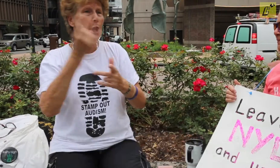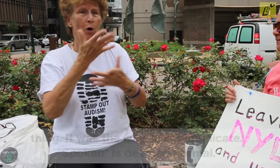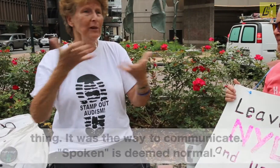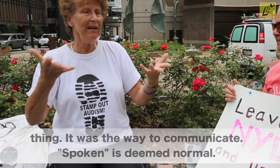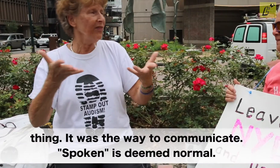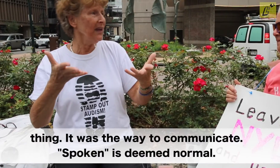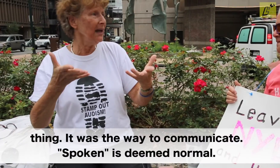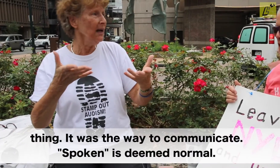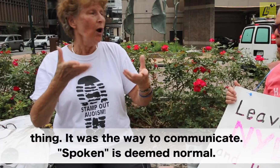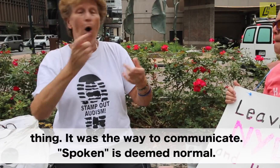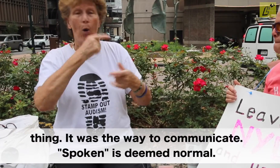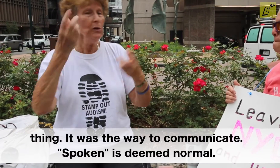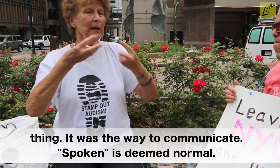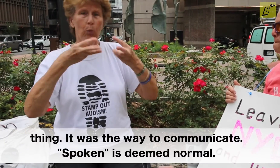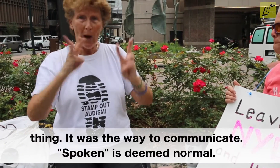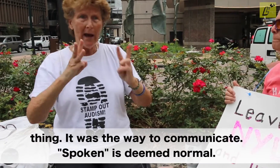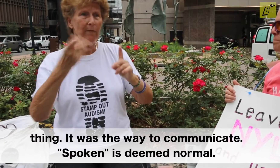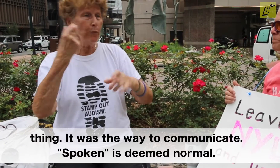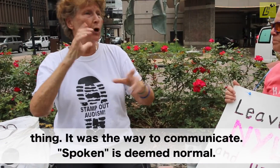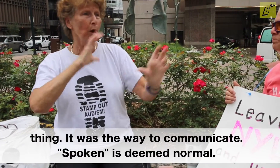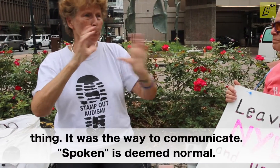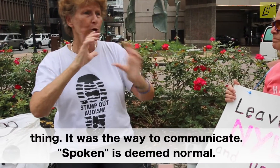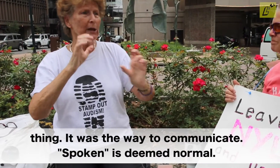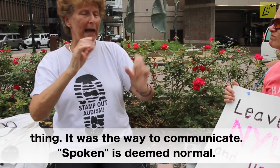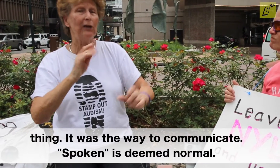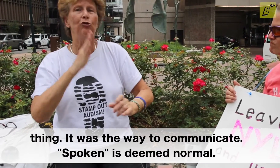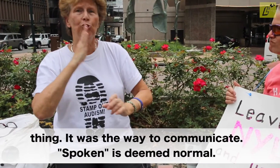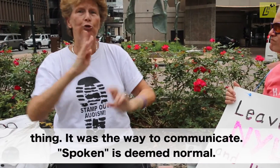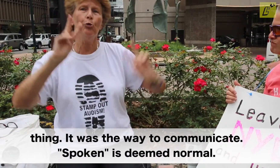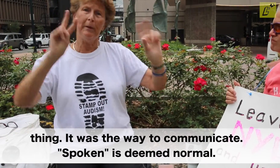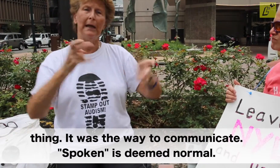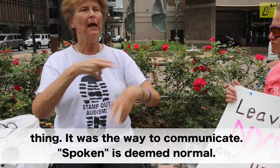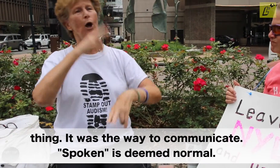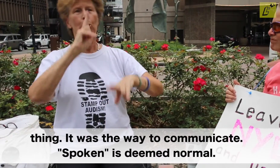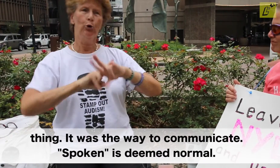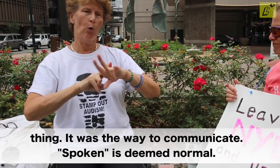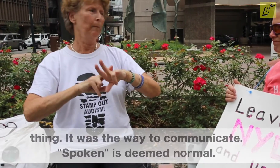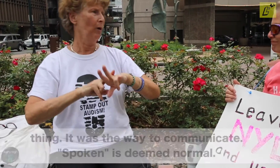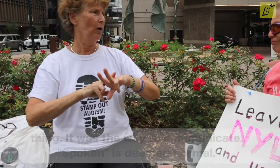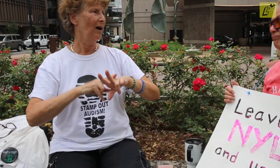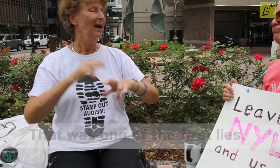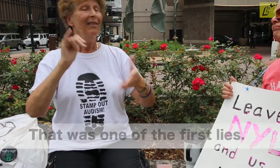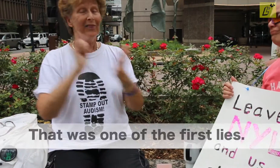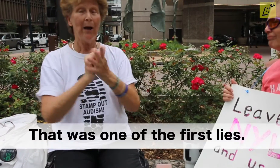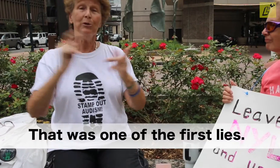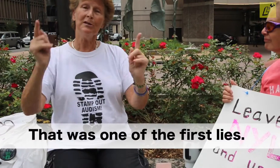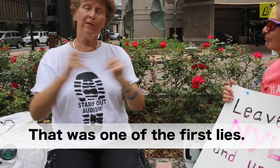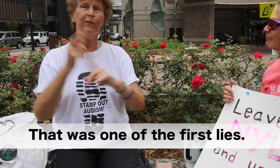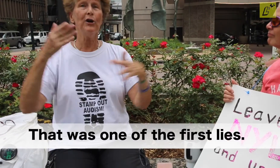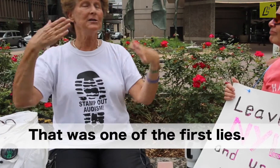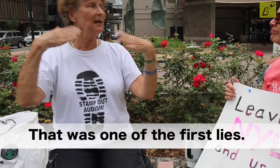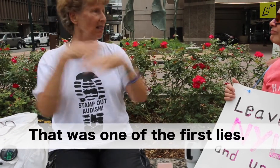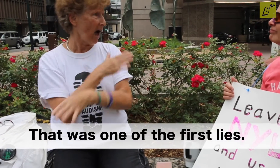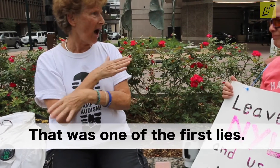the only thing, only way for communication to be normal That was the first lie